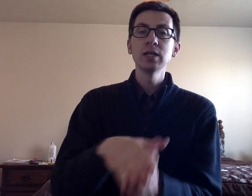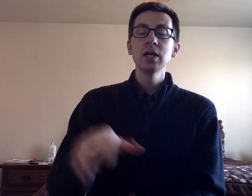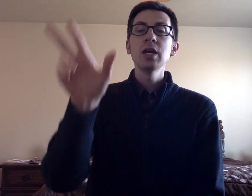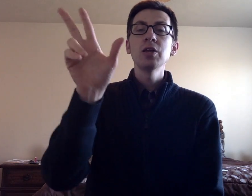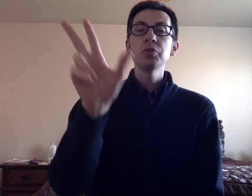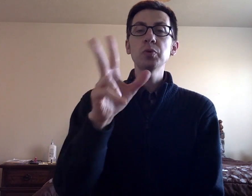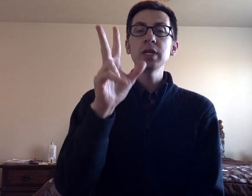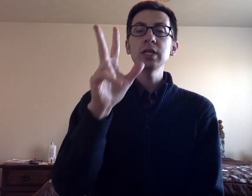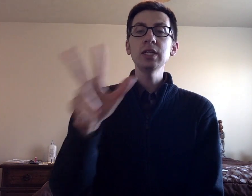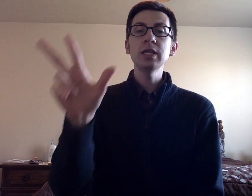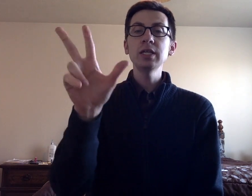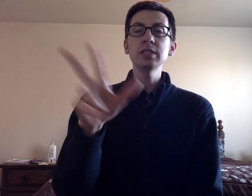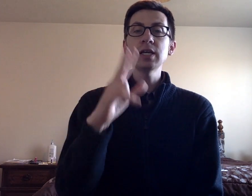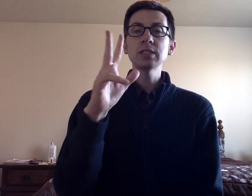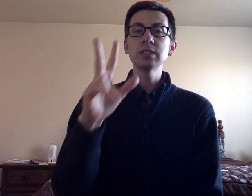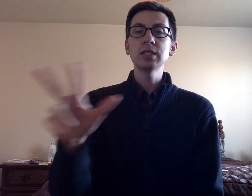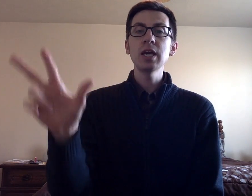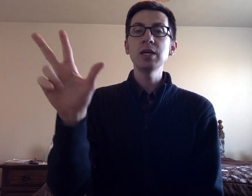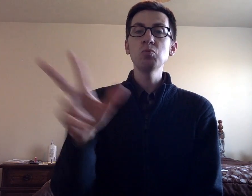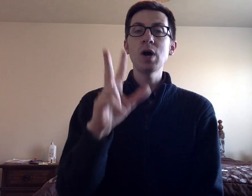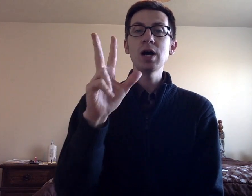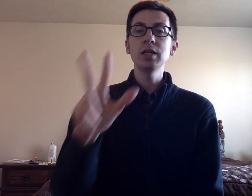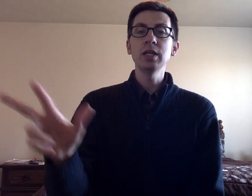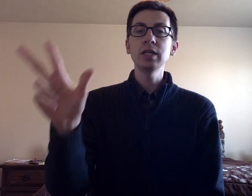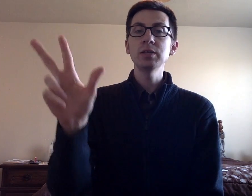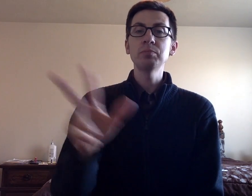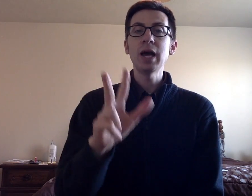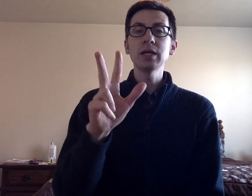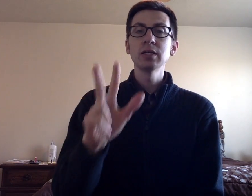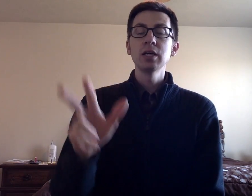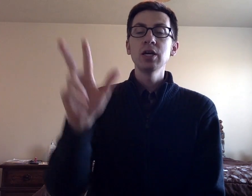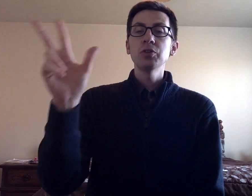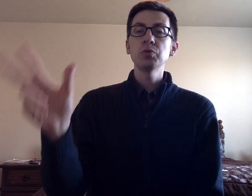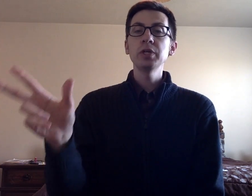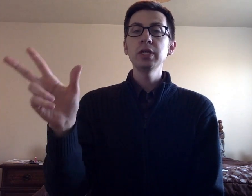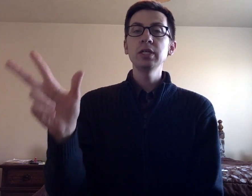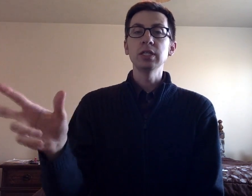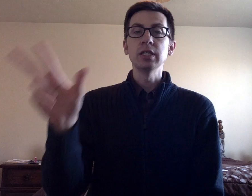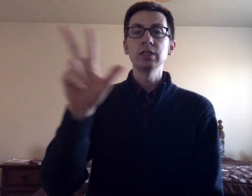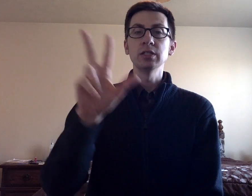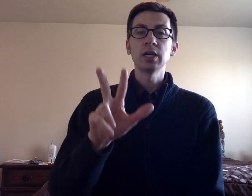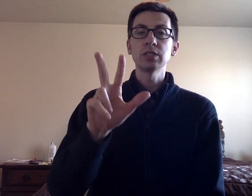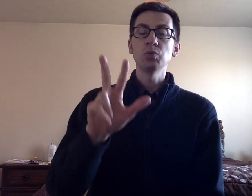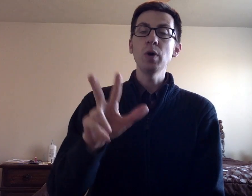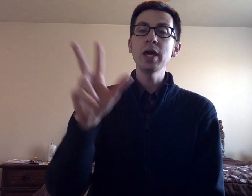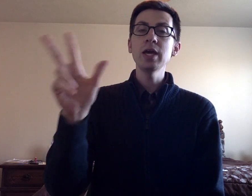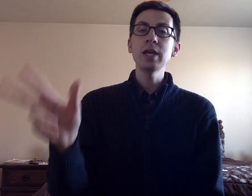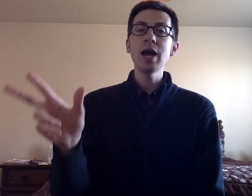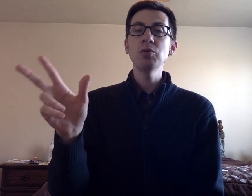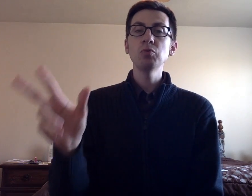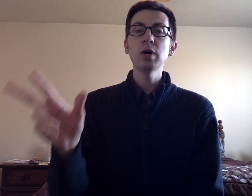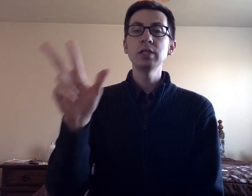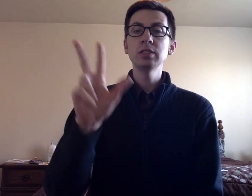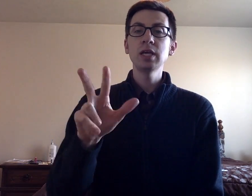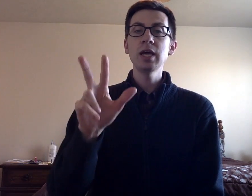Three little ducks came waddling back. Three little ducks went out one day